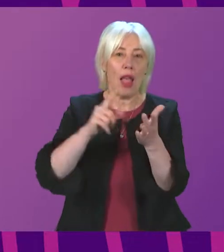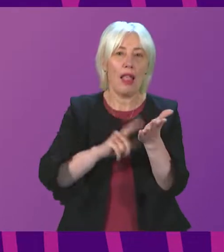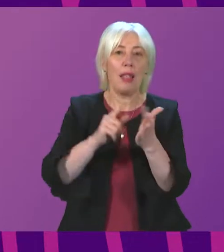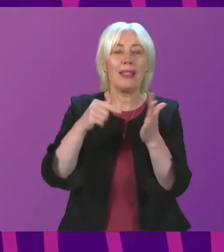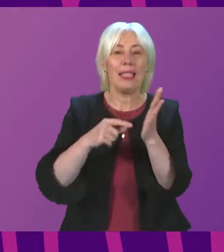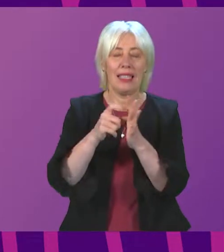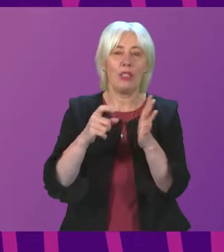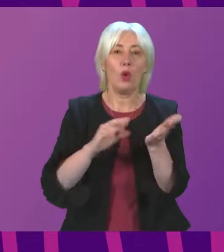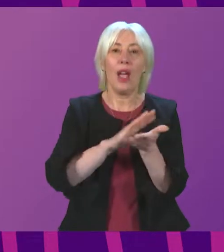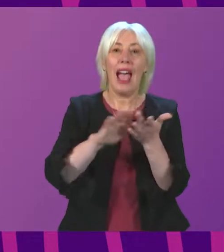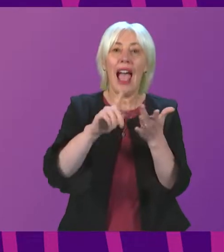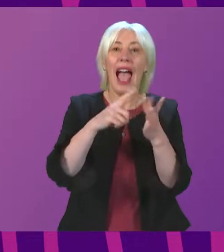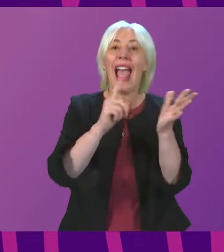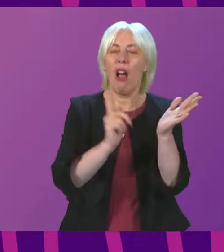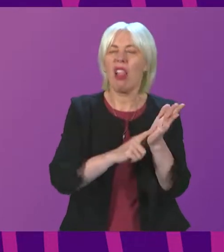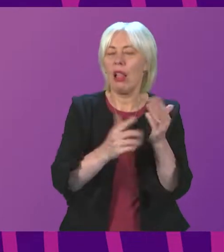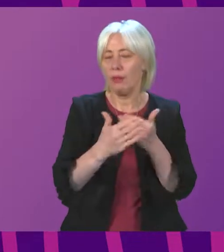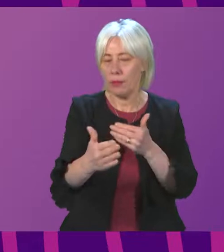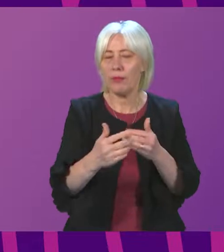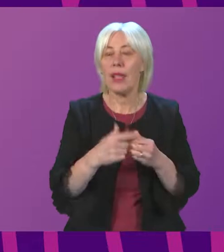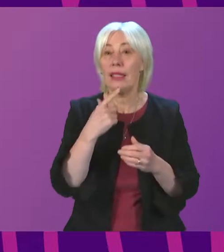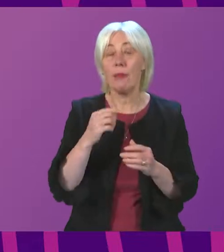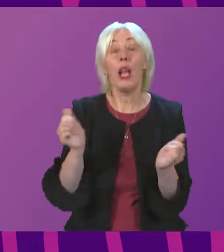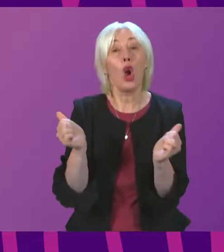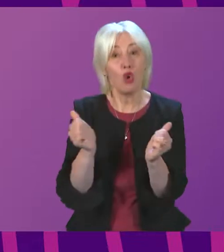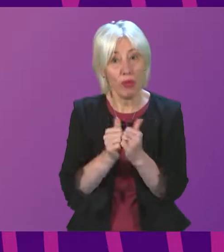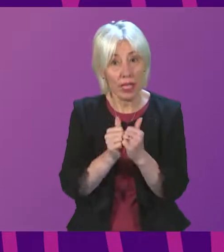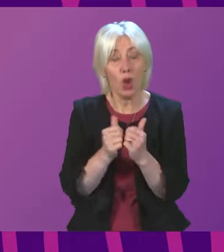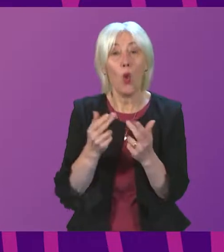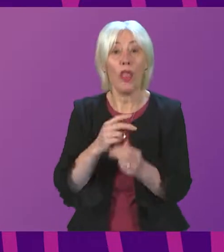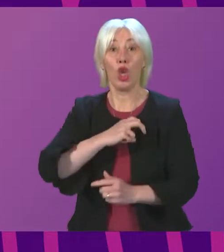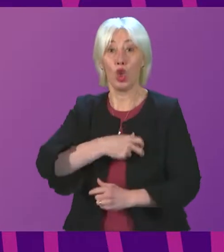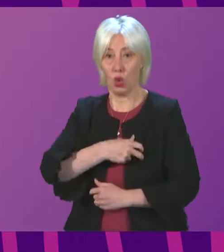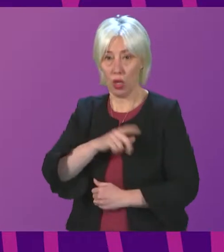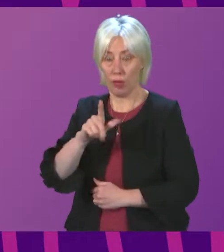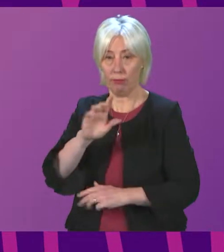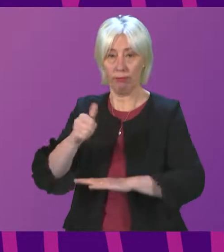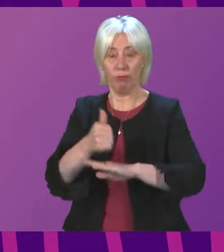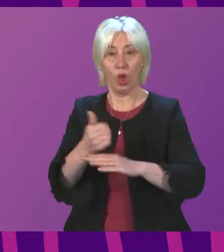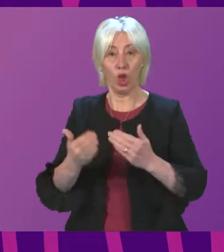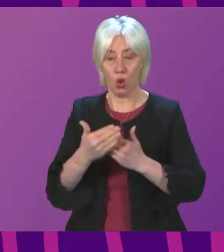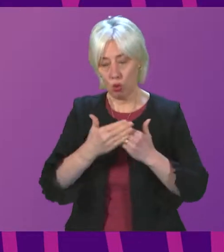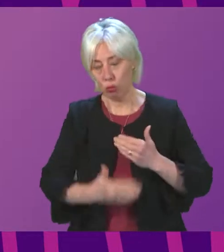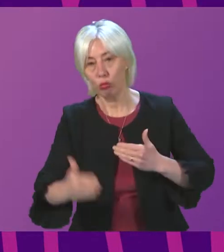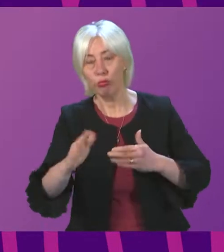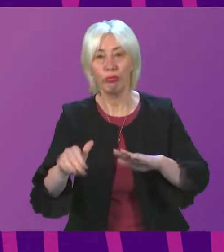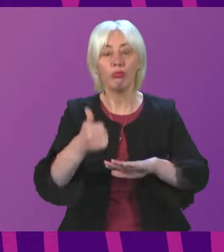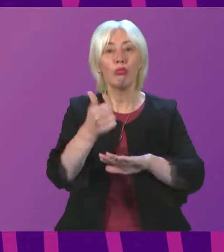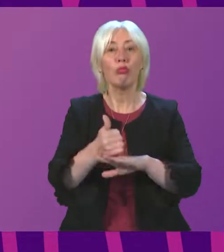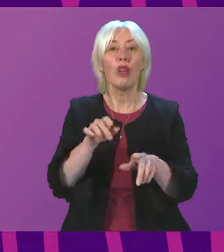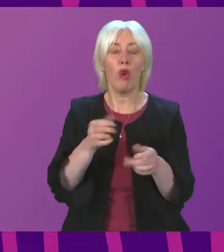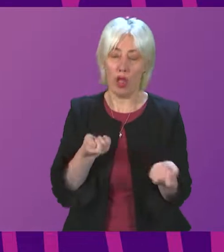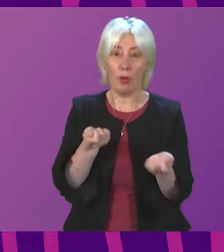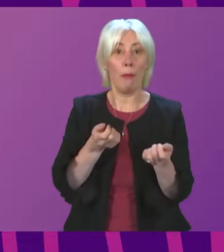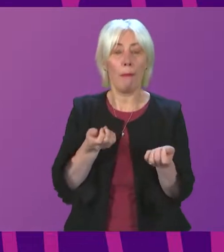framework for discussion had been agreed with Prospect, the trade union, to establish a new way forward for the implementation of the air traffic